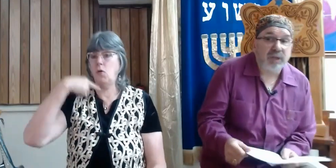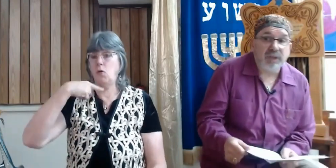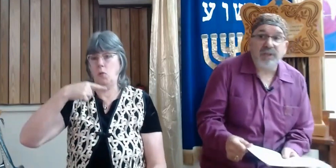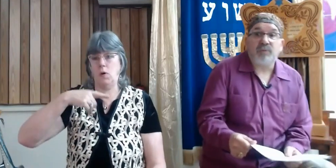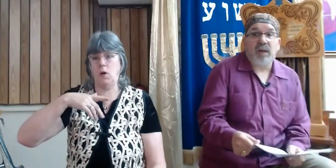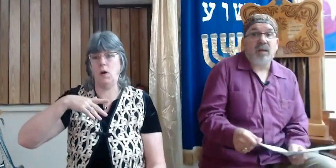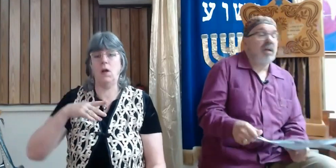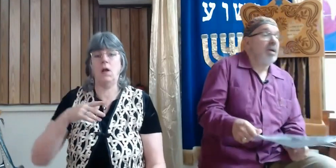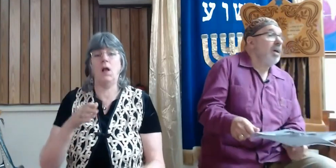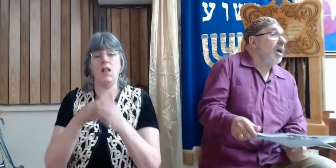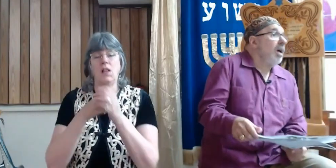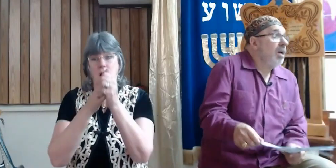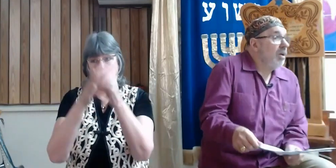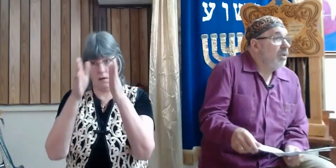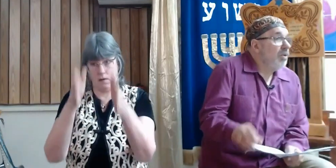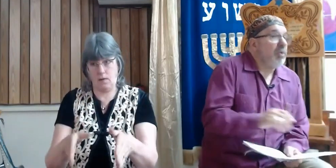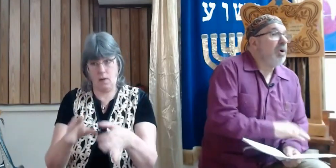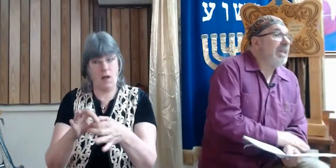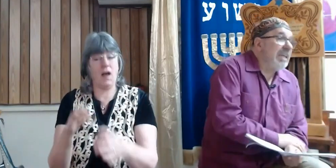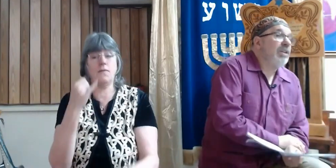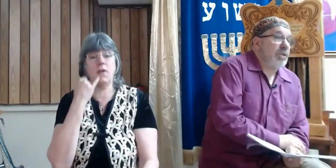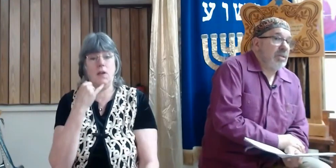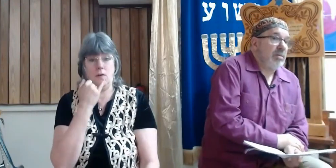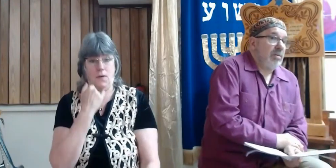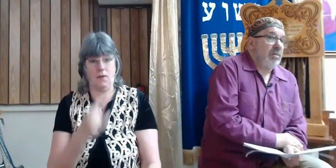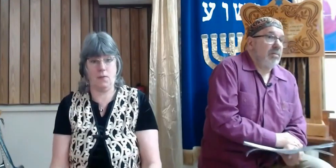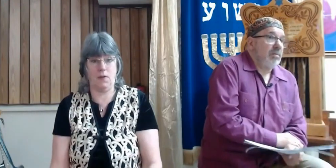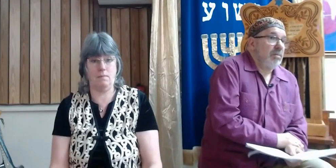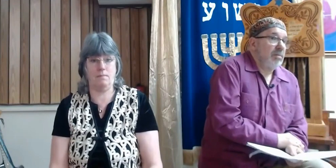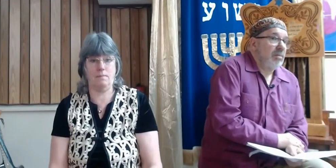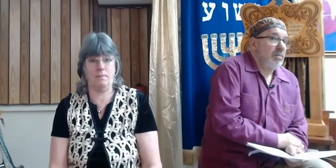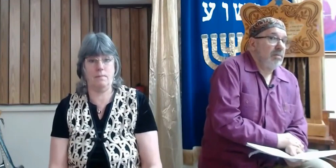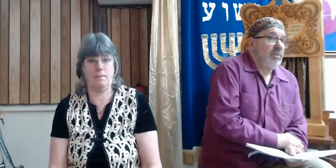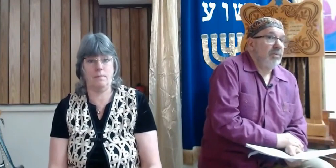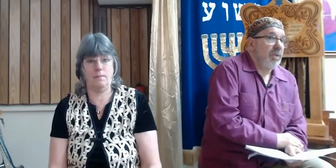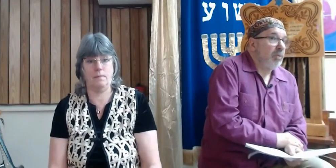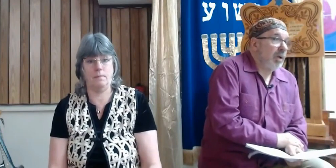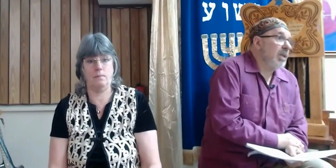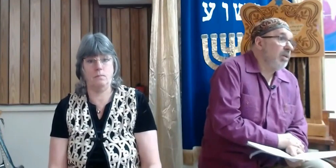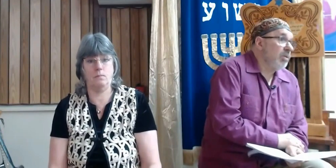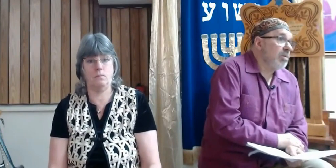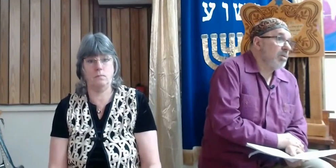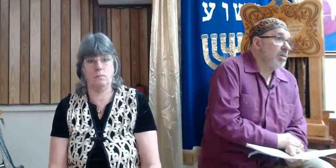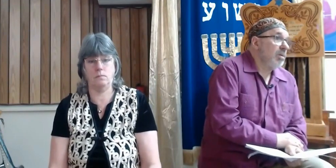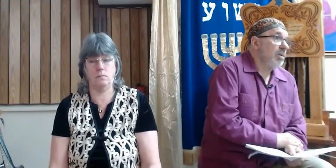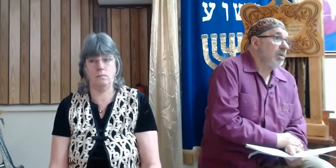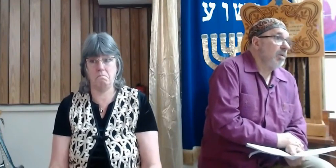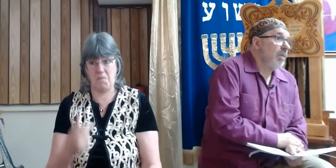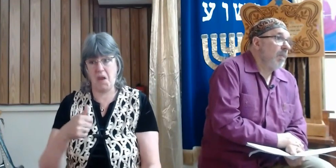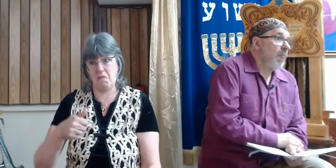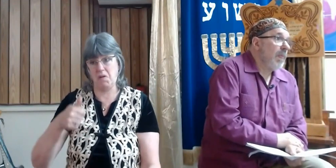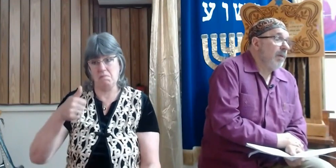of Israel. They were leaders. They were leaders.